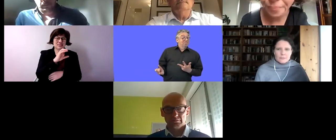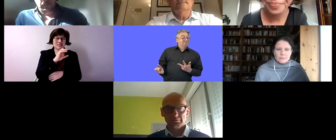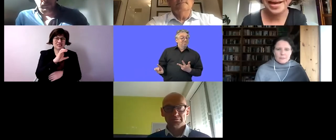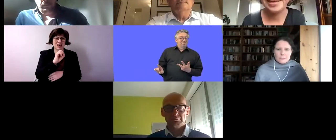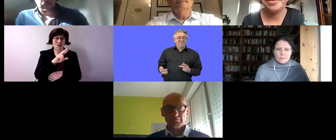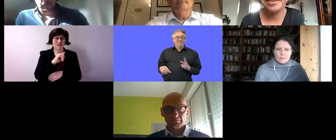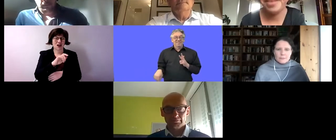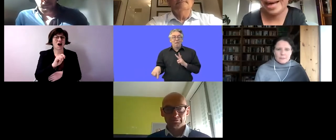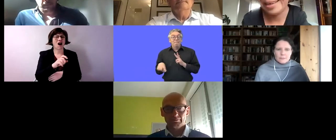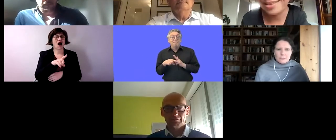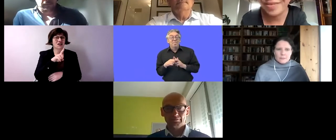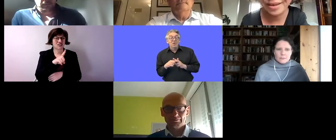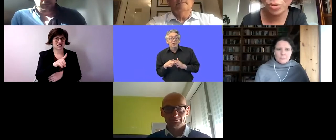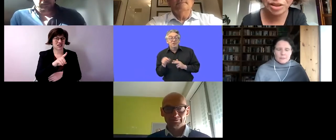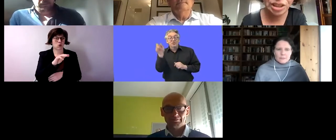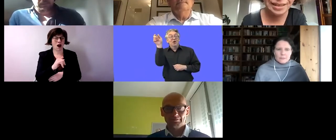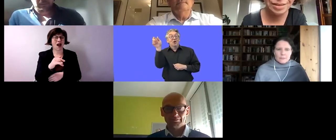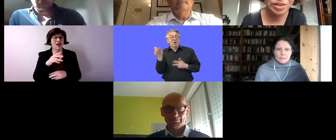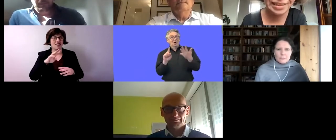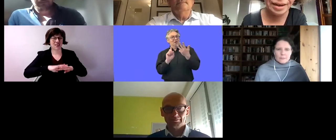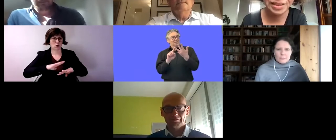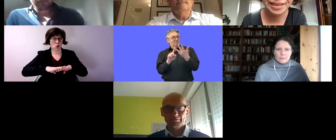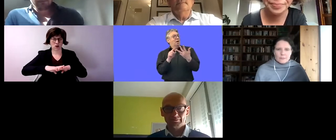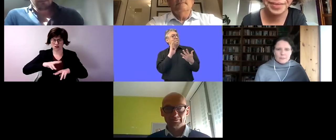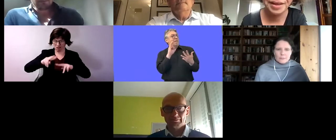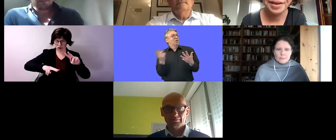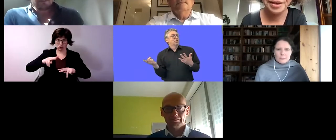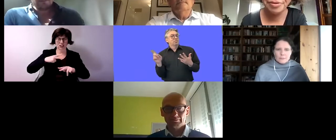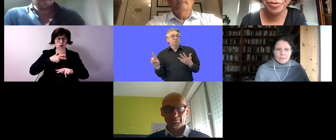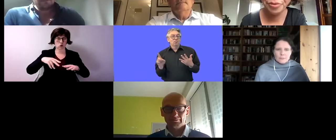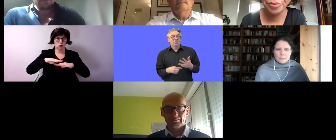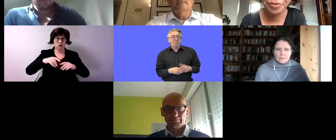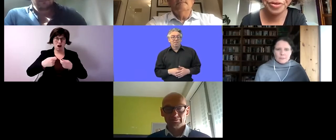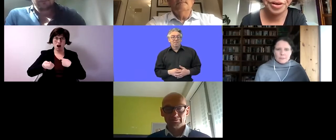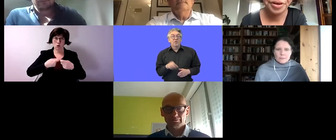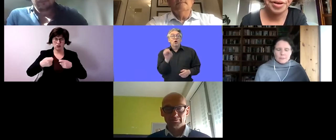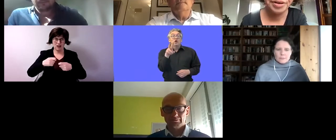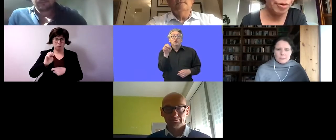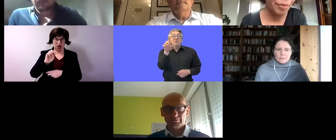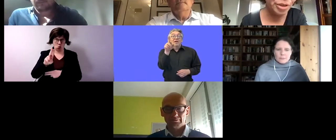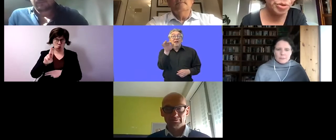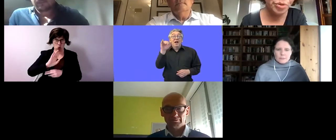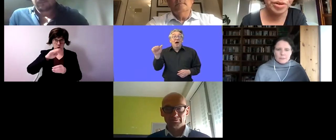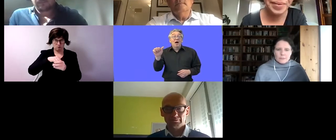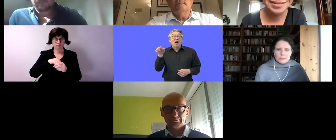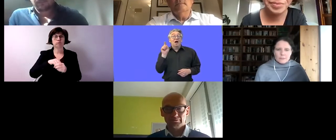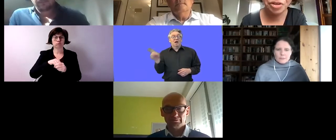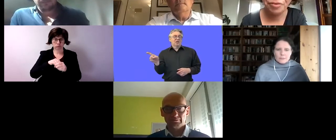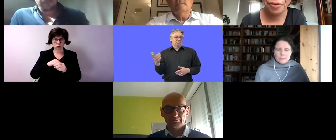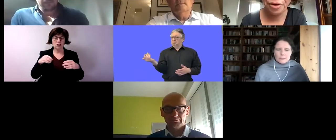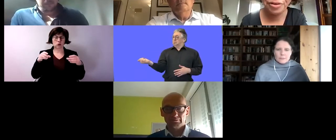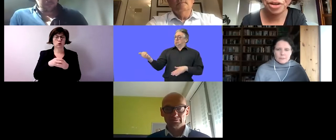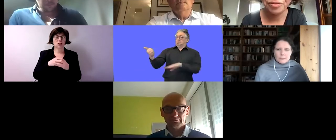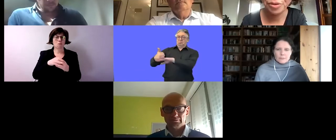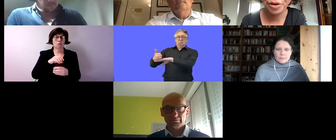from belgium mr servia is associated director of the wise network work